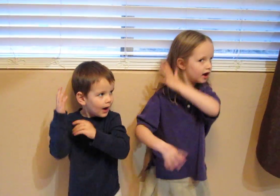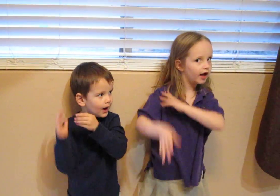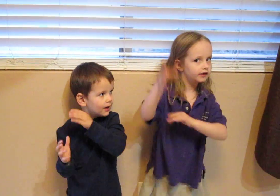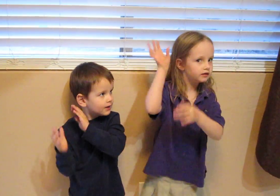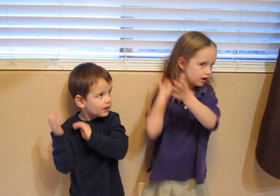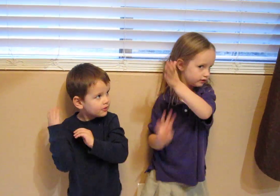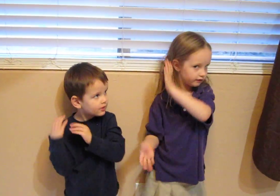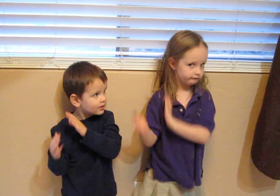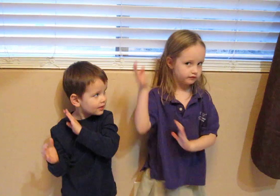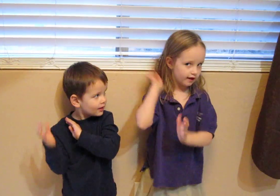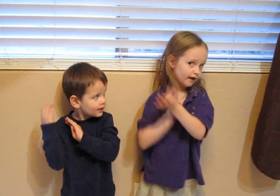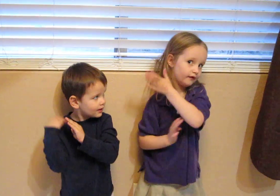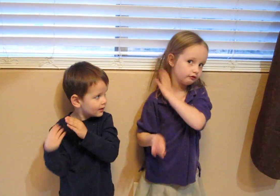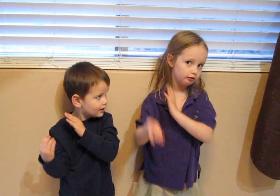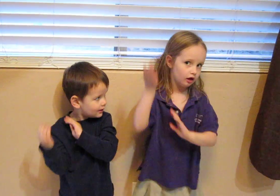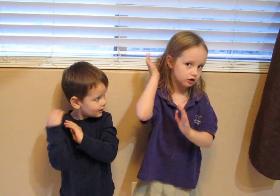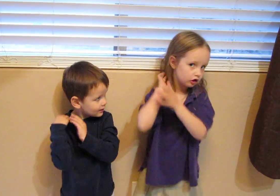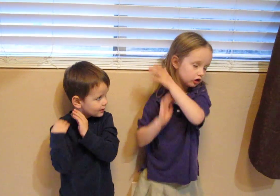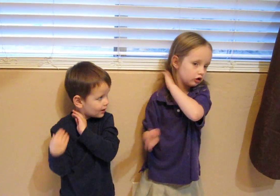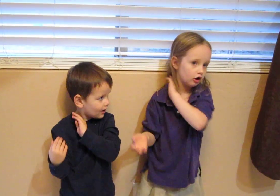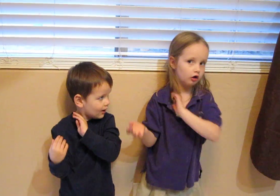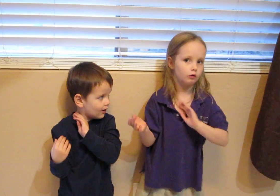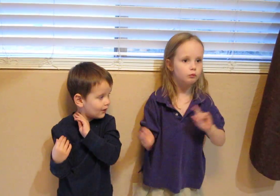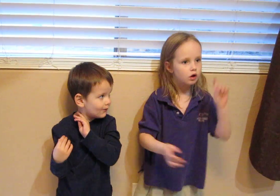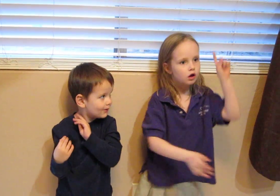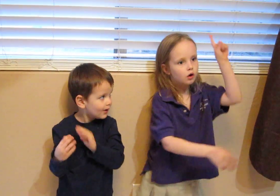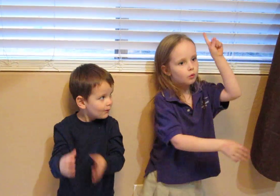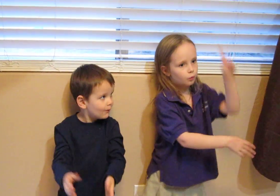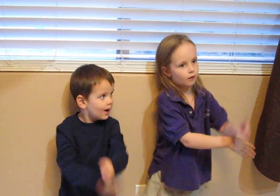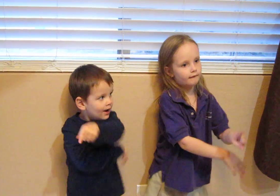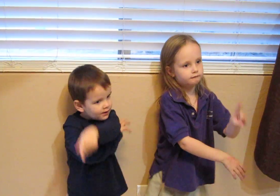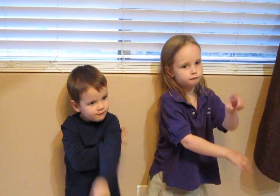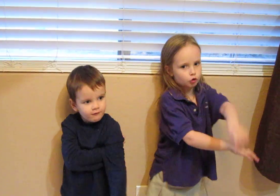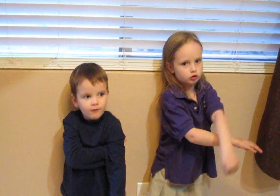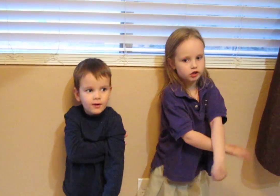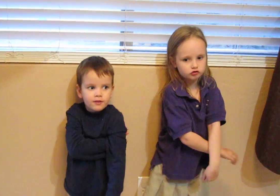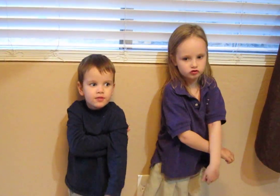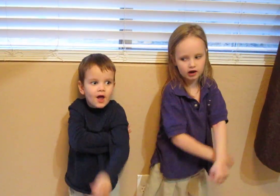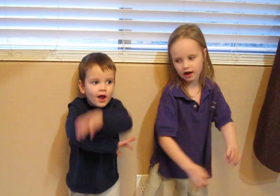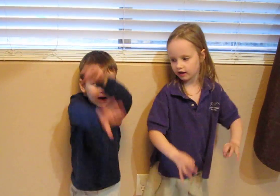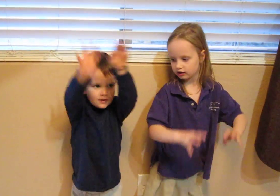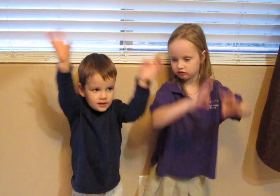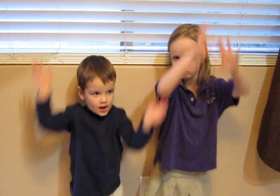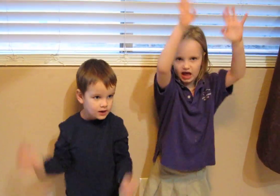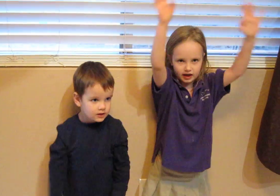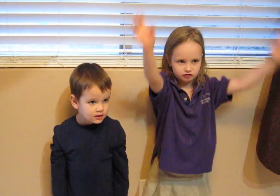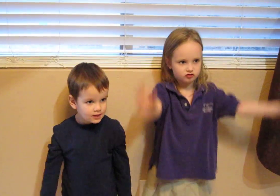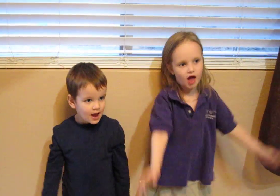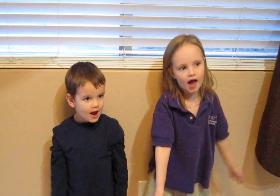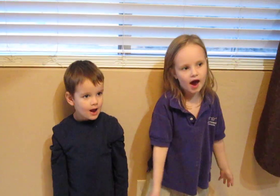us of days long ago, one-fourth-night-day-shed,